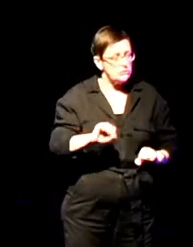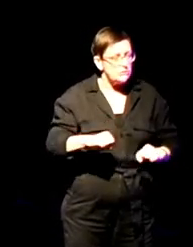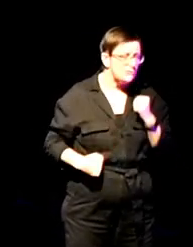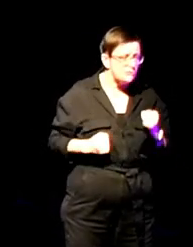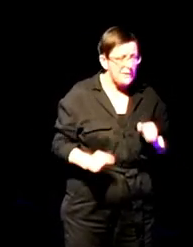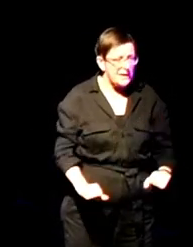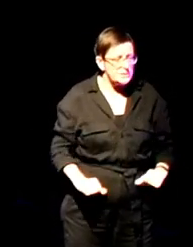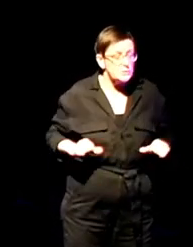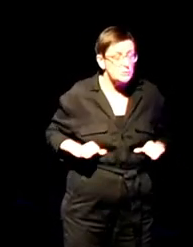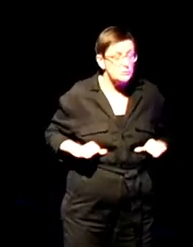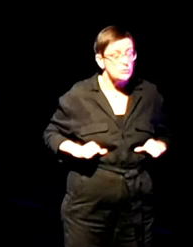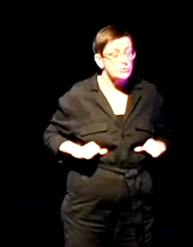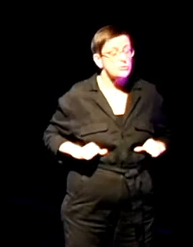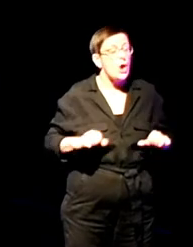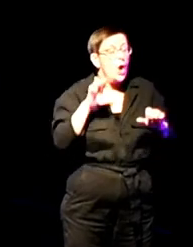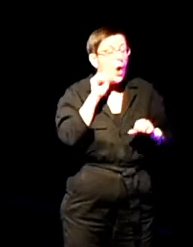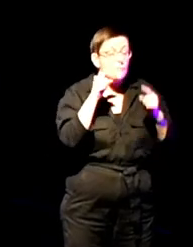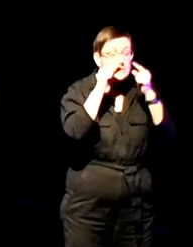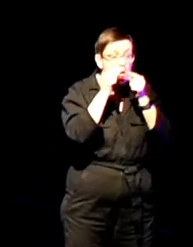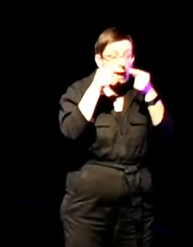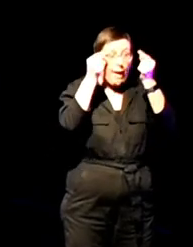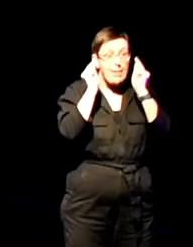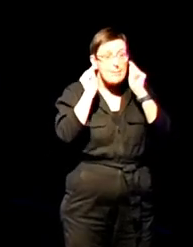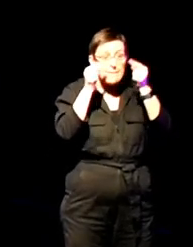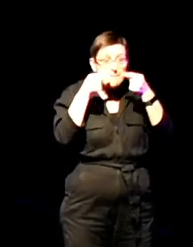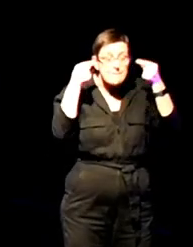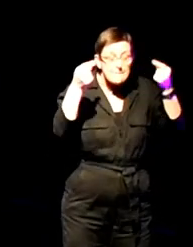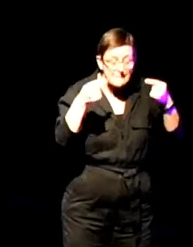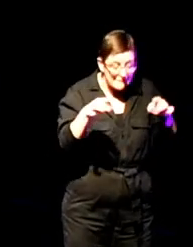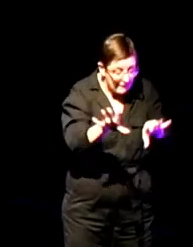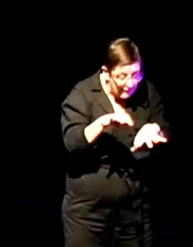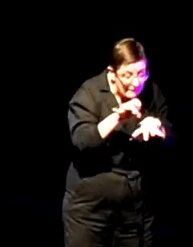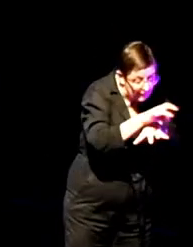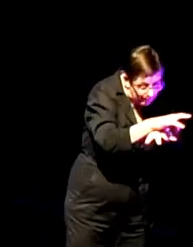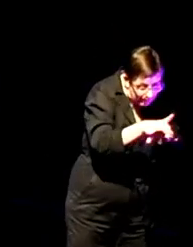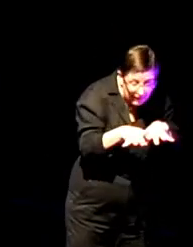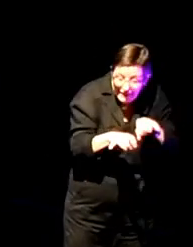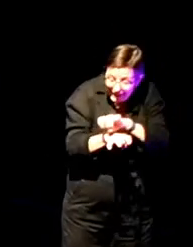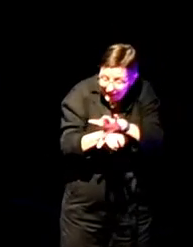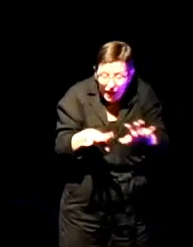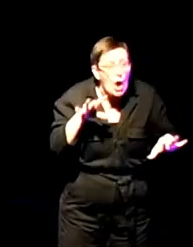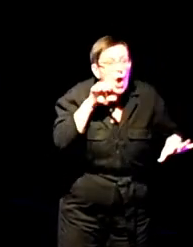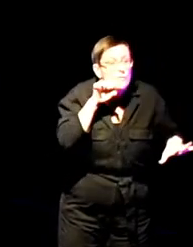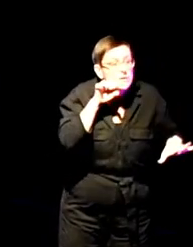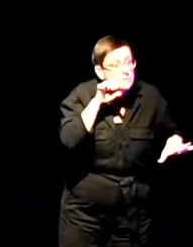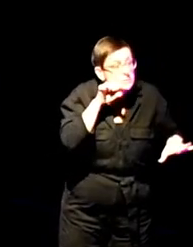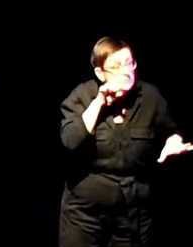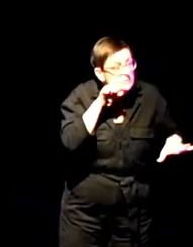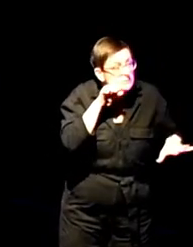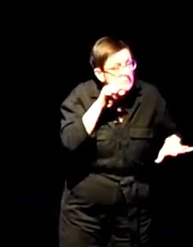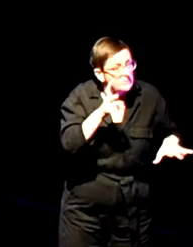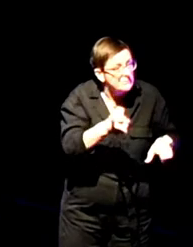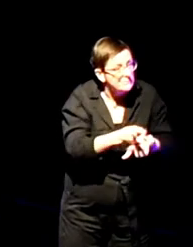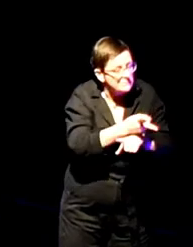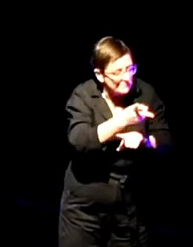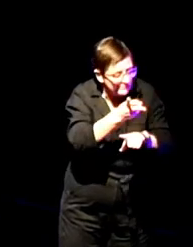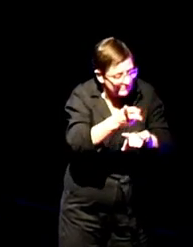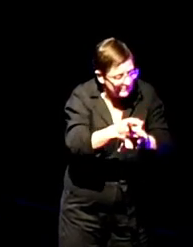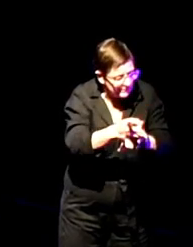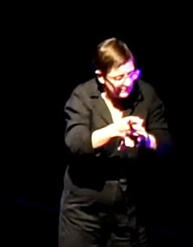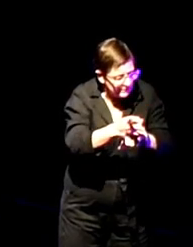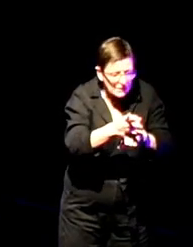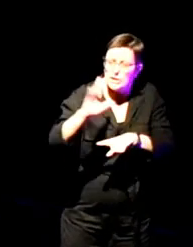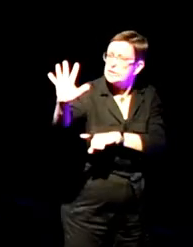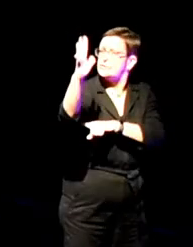Orange eye makeup. Orange nails. Sensing a theme? Maybe I'm the opposite of a tree.